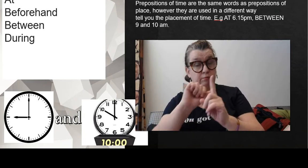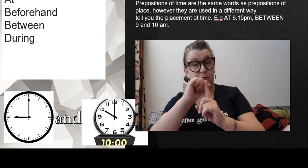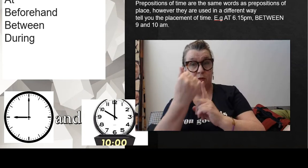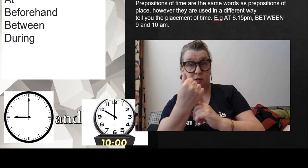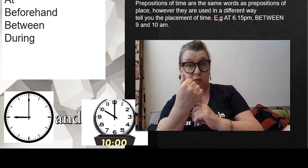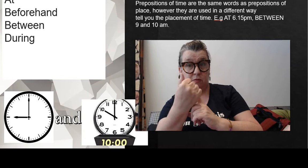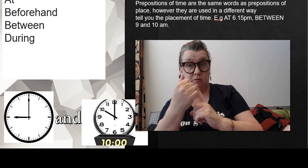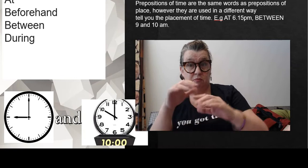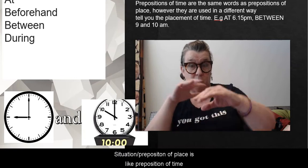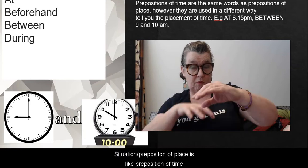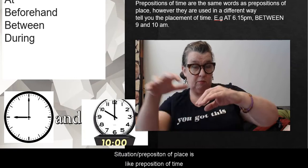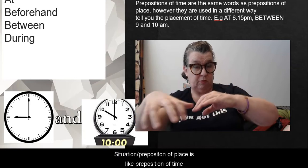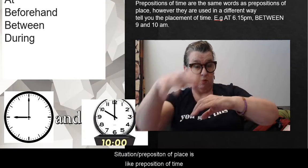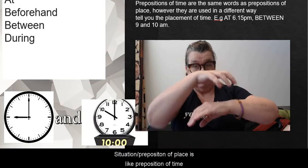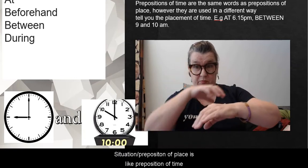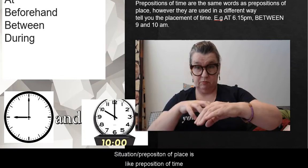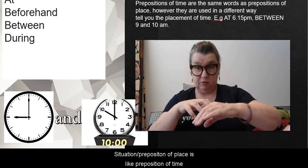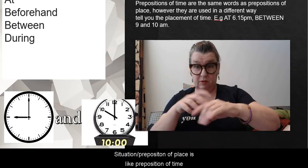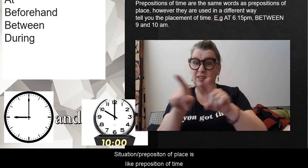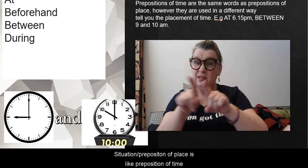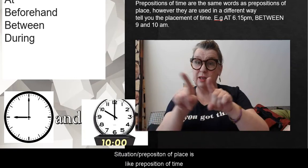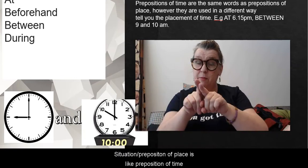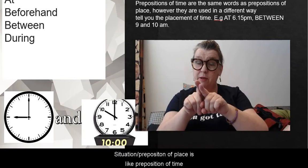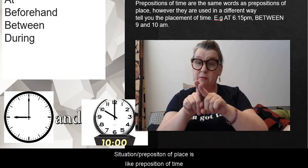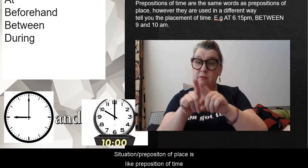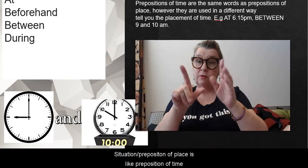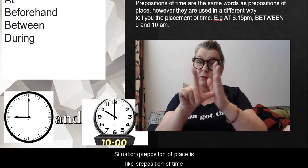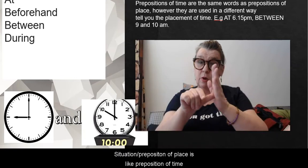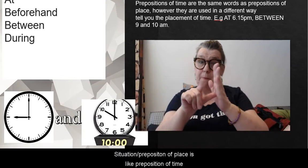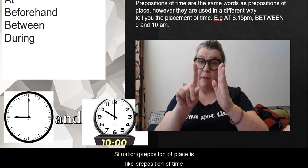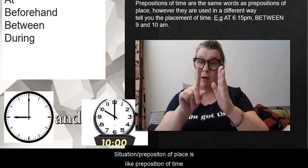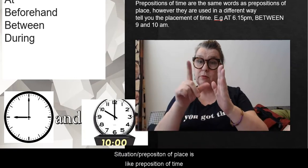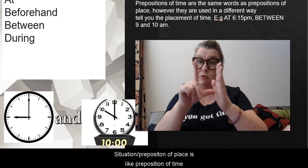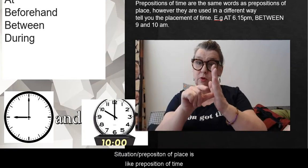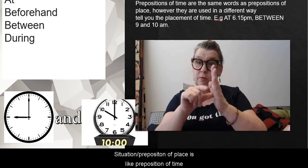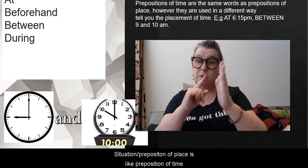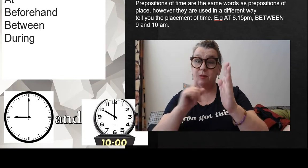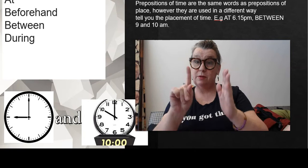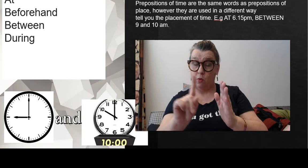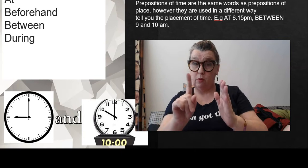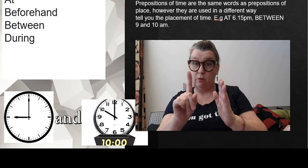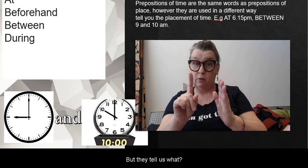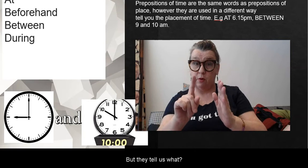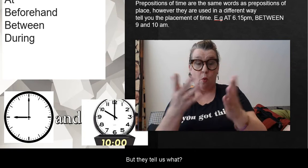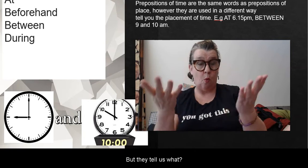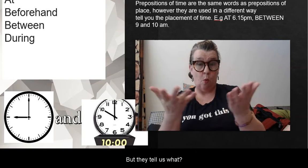Prepositions, or the situation, the context, preposition of places are like of time, but they tell us what?